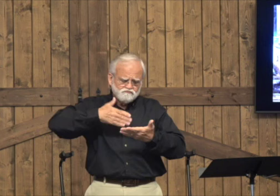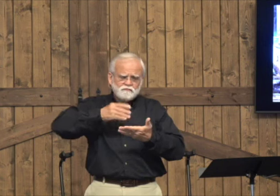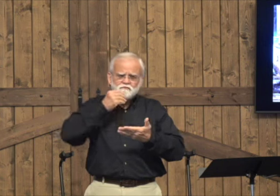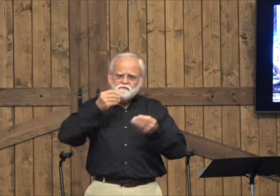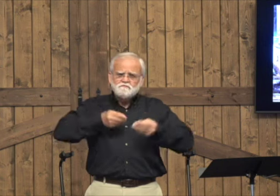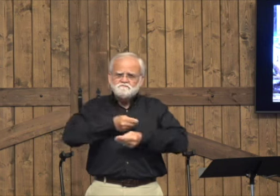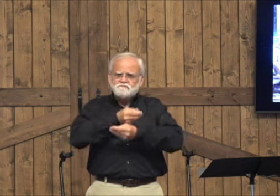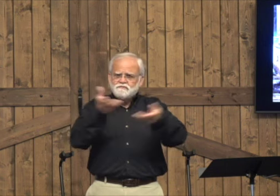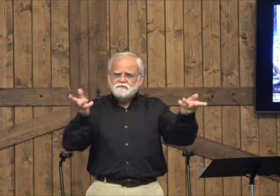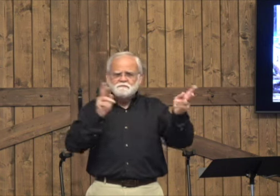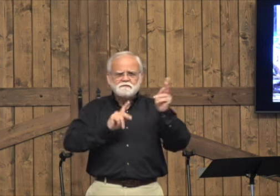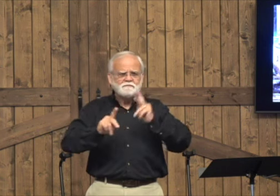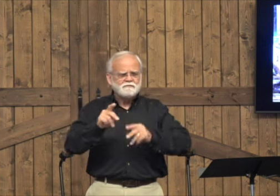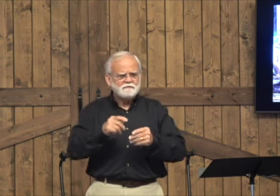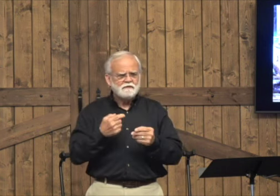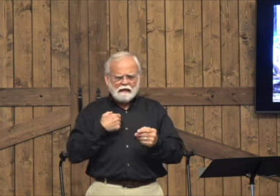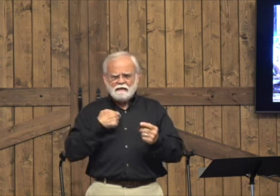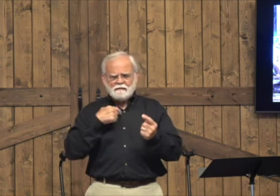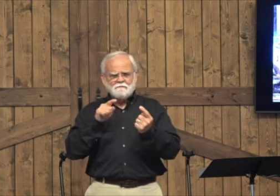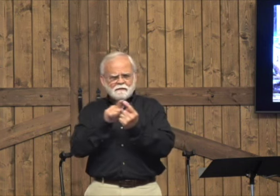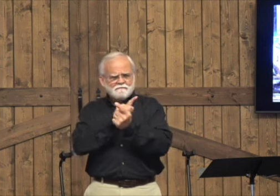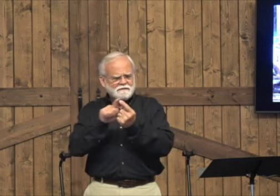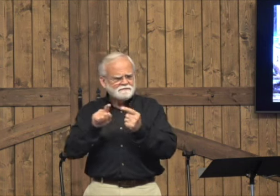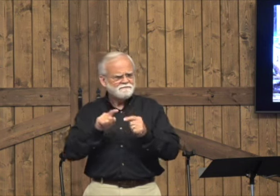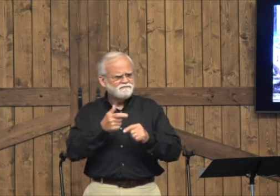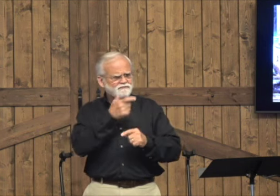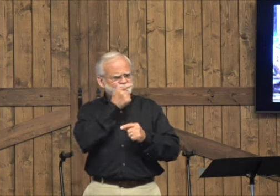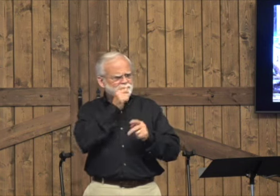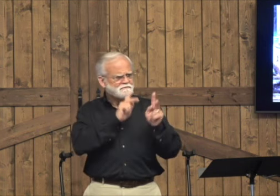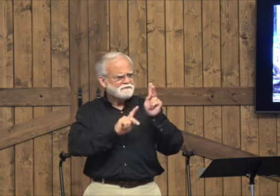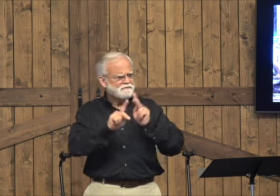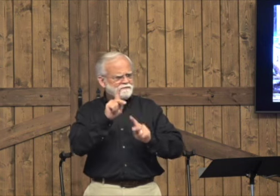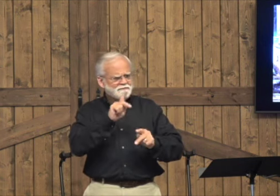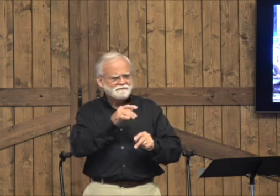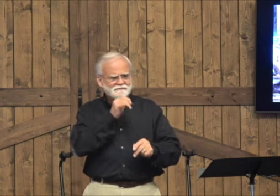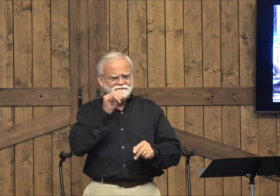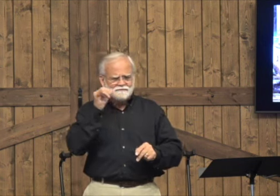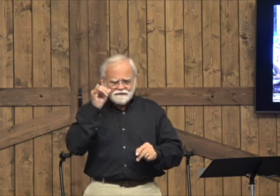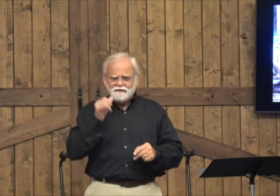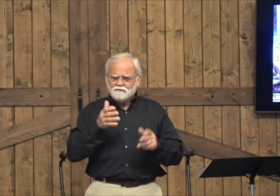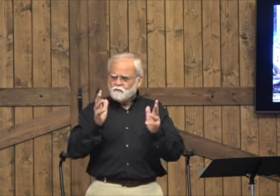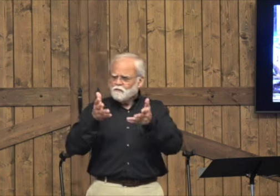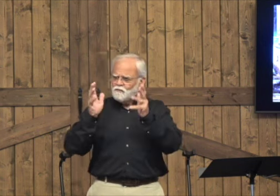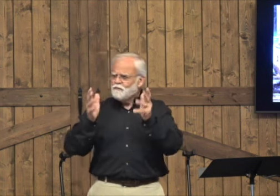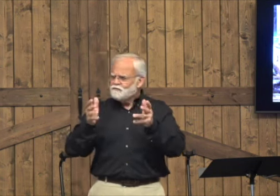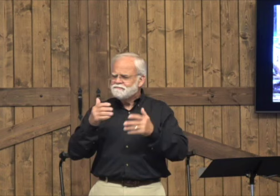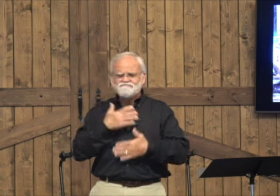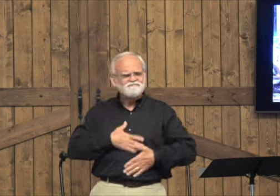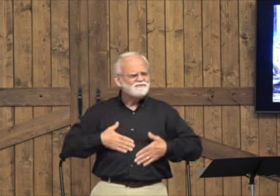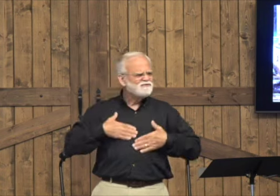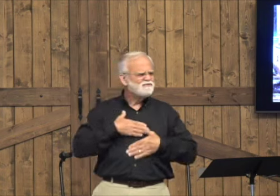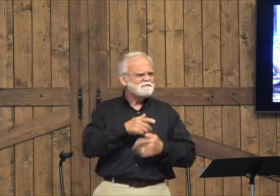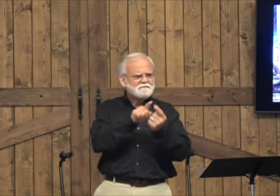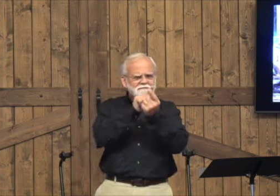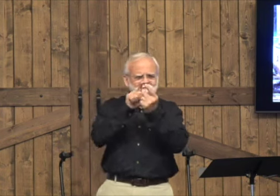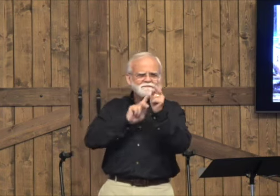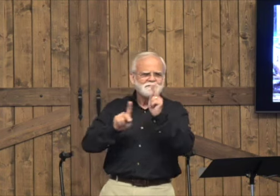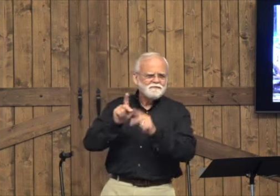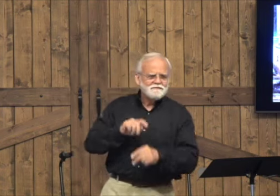partnering together, cooking and feeding the campers. Some of the people were very interested and I enjoyed talking to